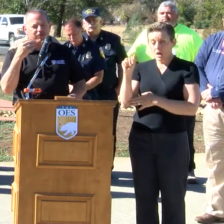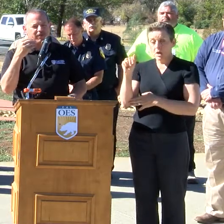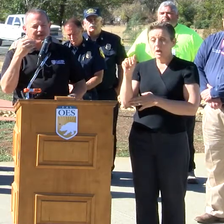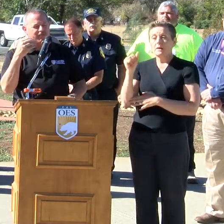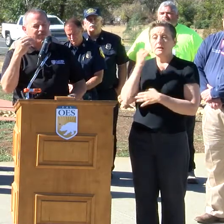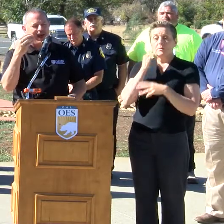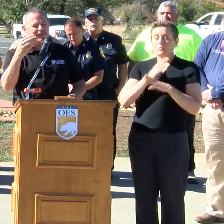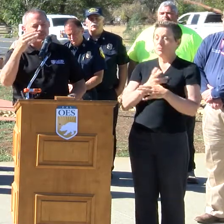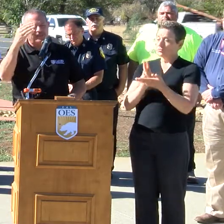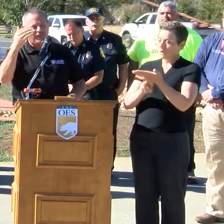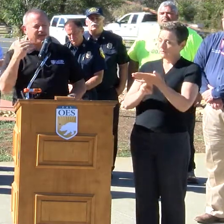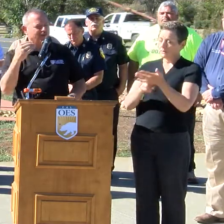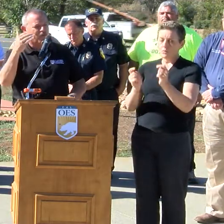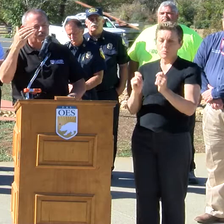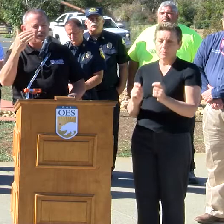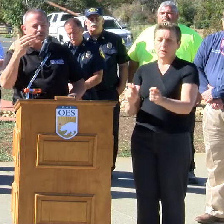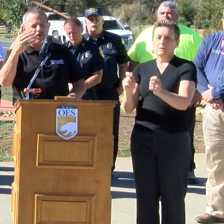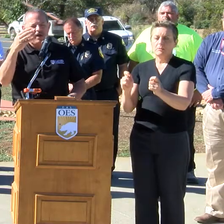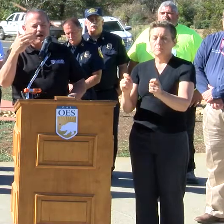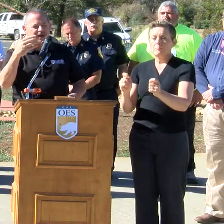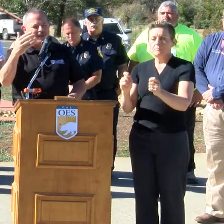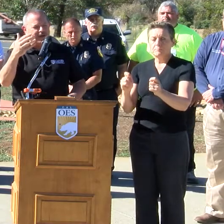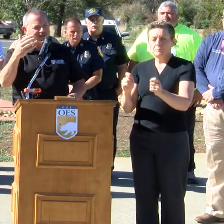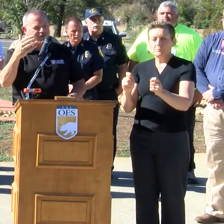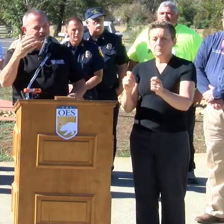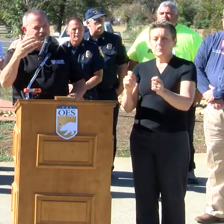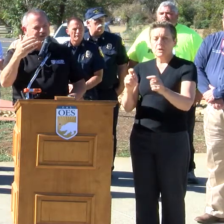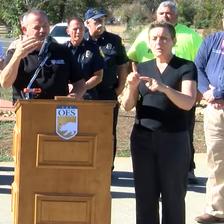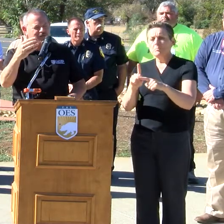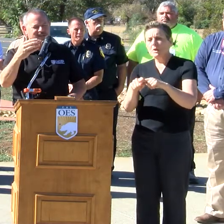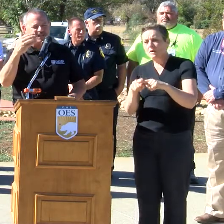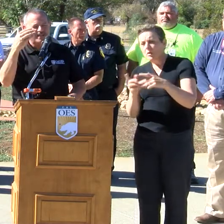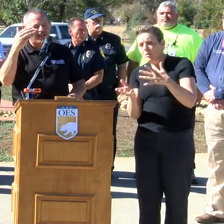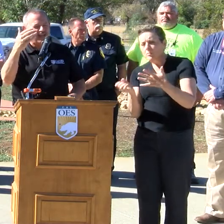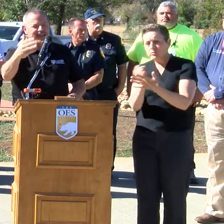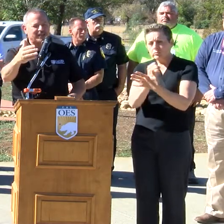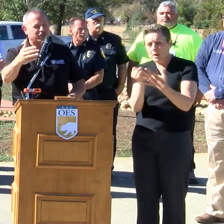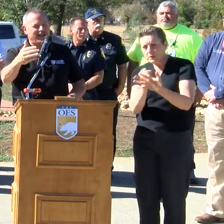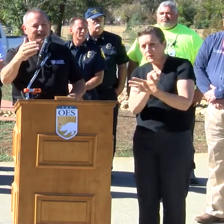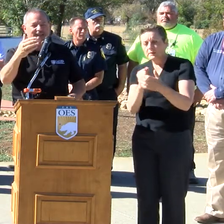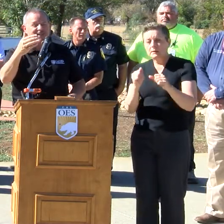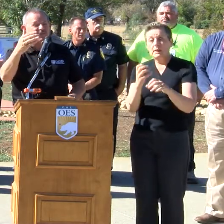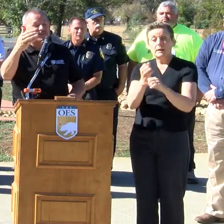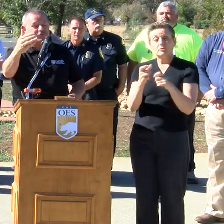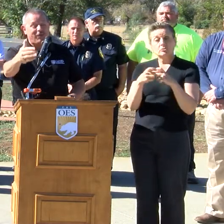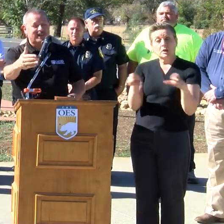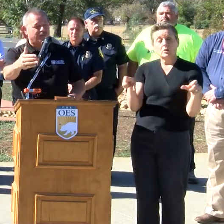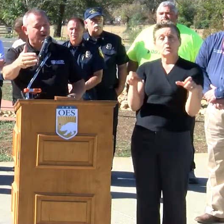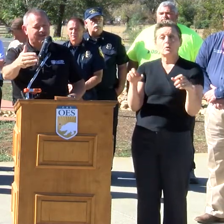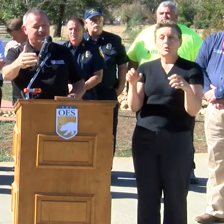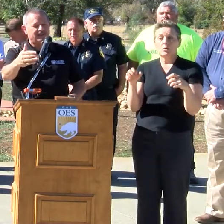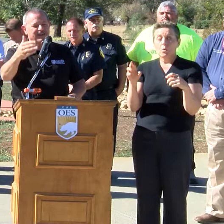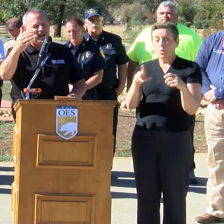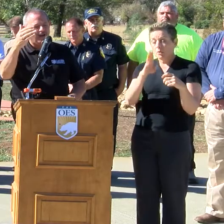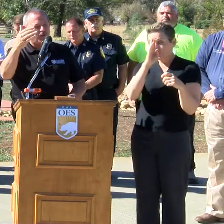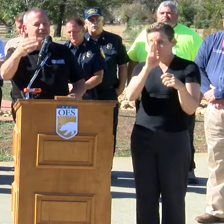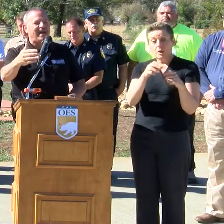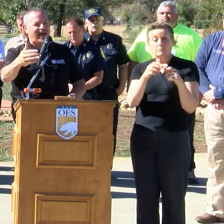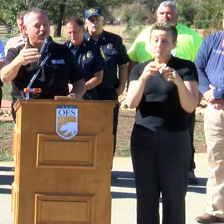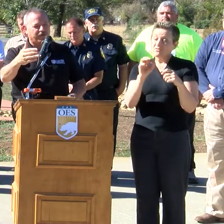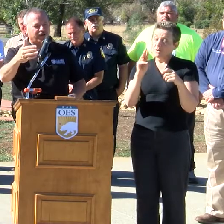they register, can rapidly, depending on where people come out in that registration process, can get a check. They could even direct deposit